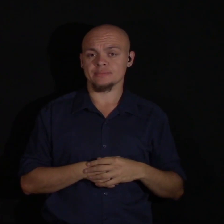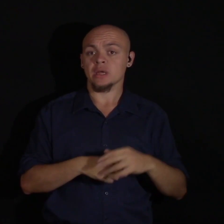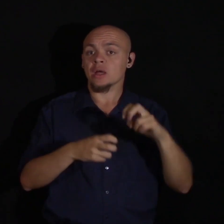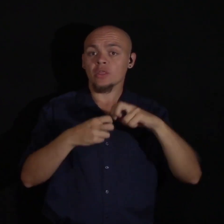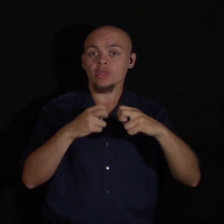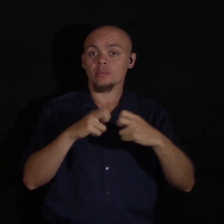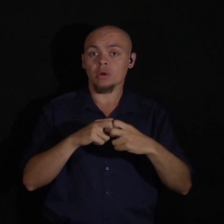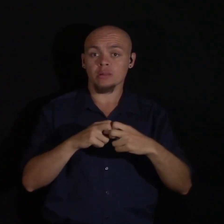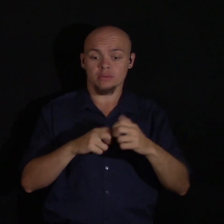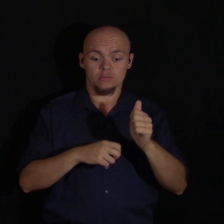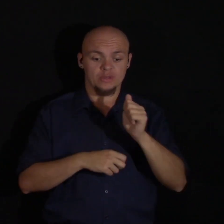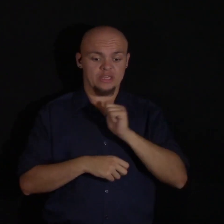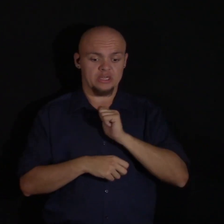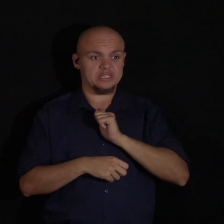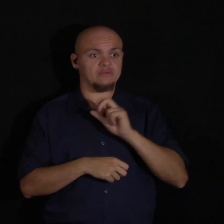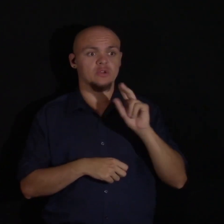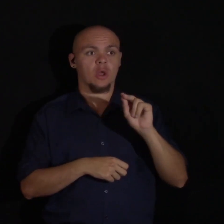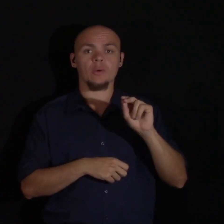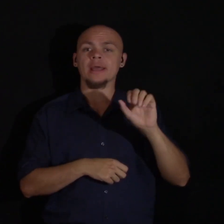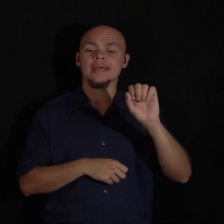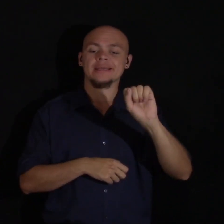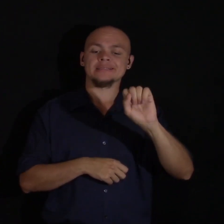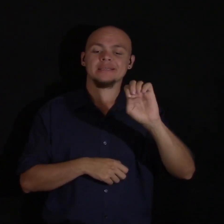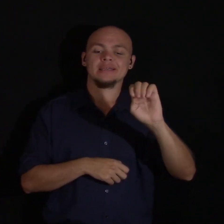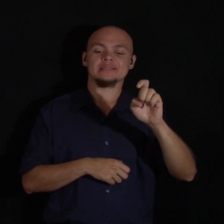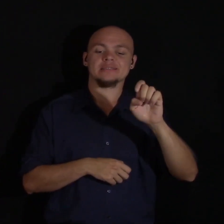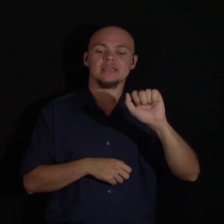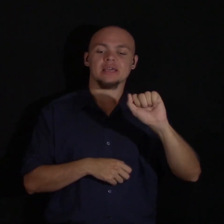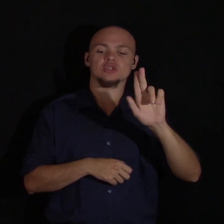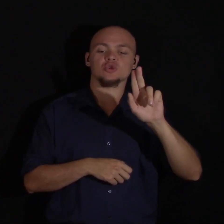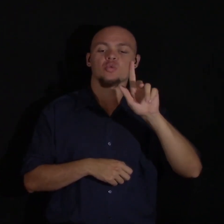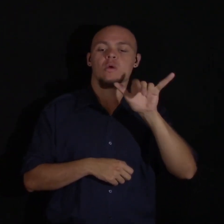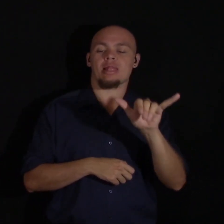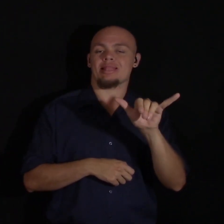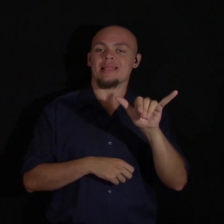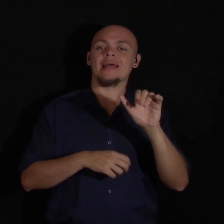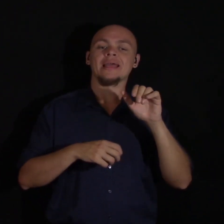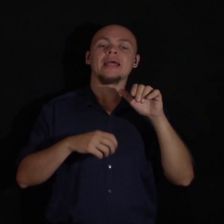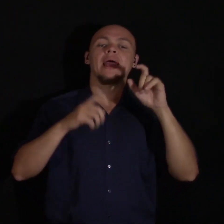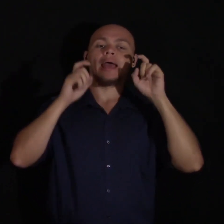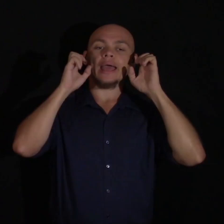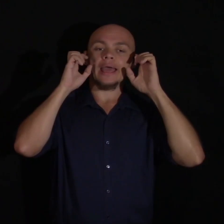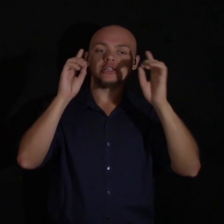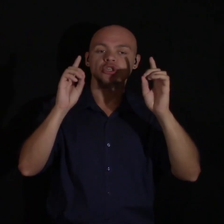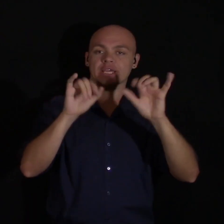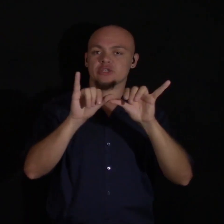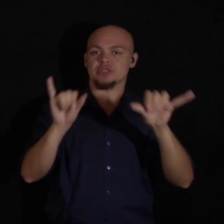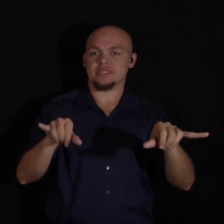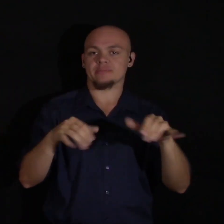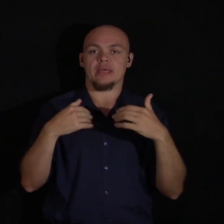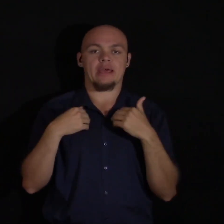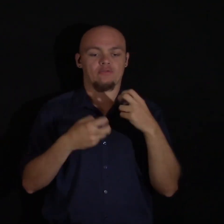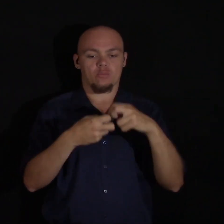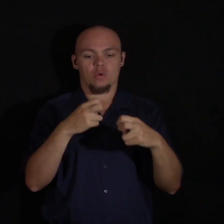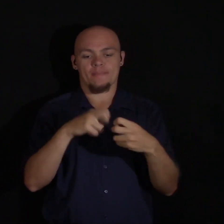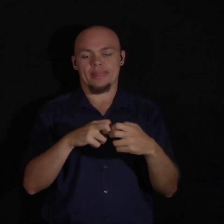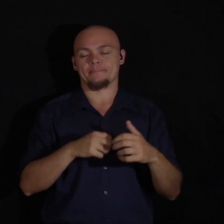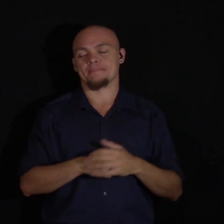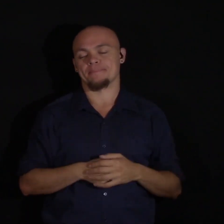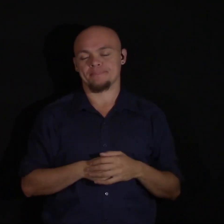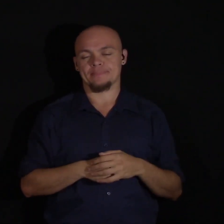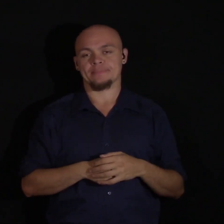isn't within ourselves. It's within the sexual education system. We have the opportunity to teach